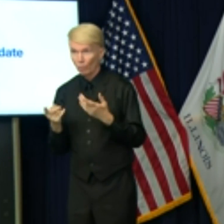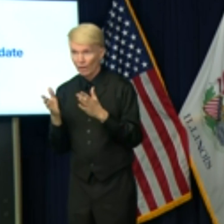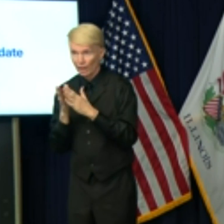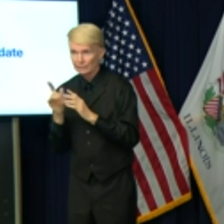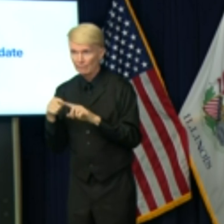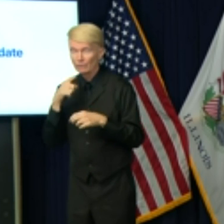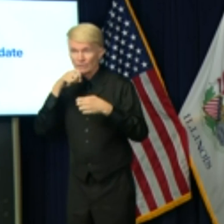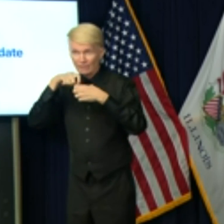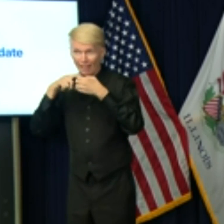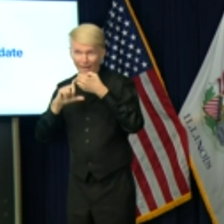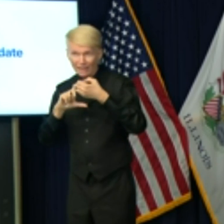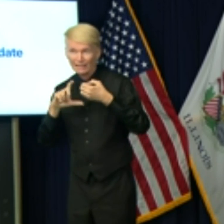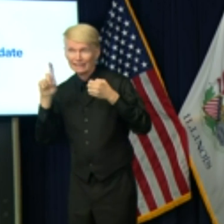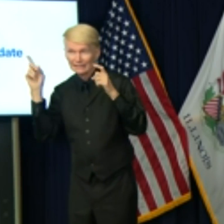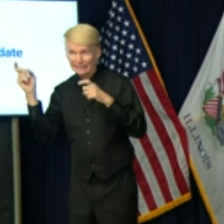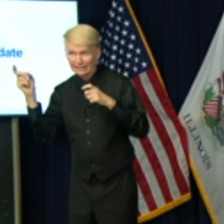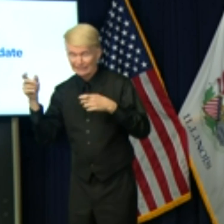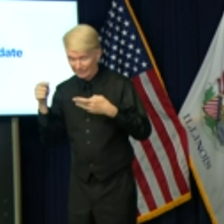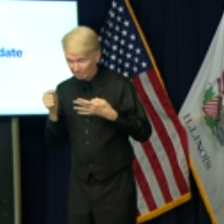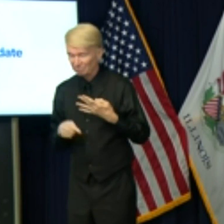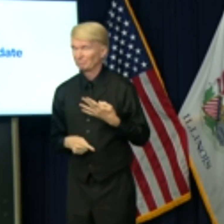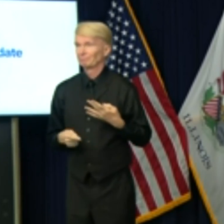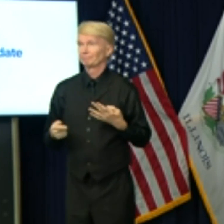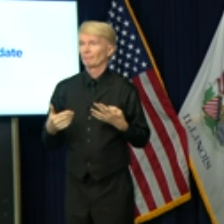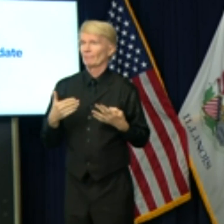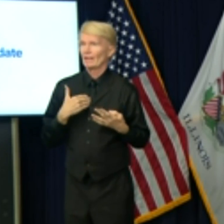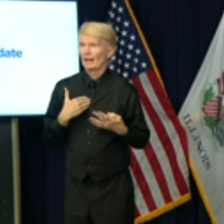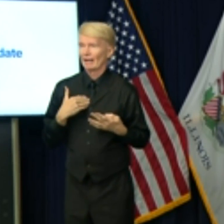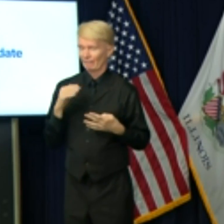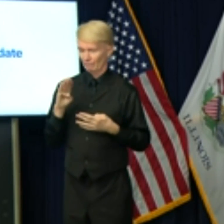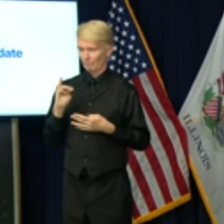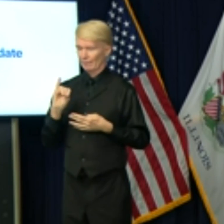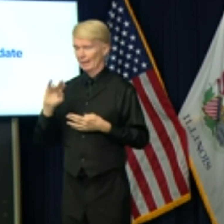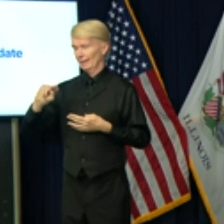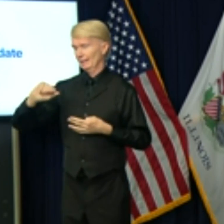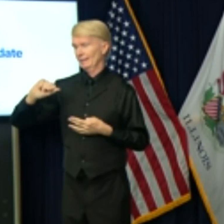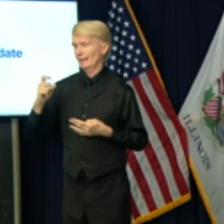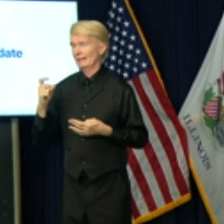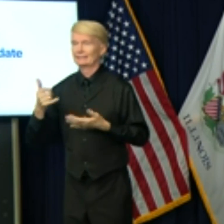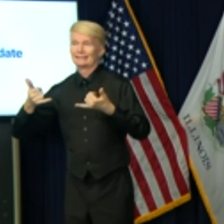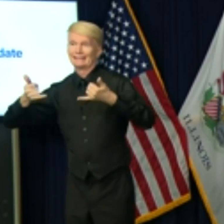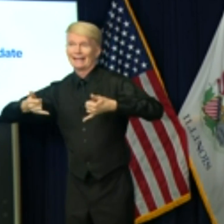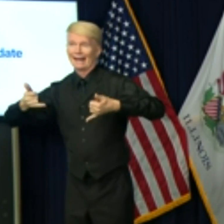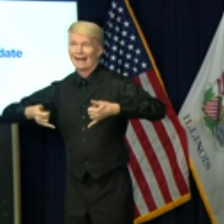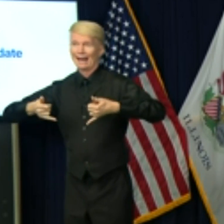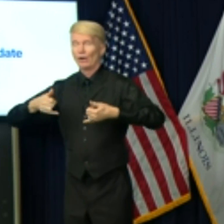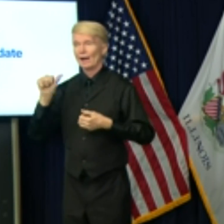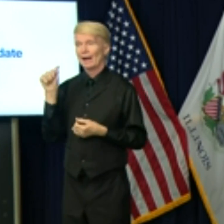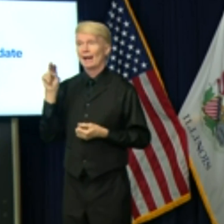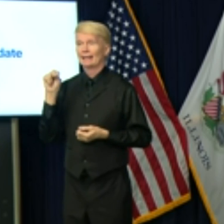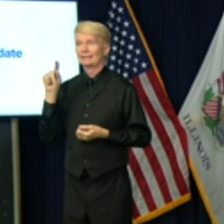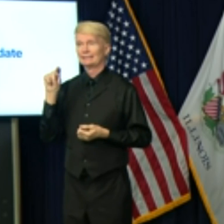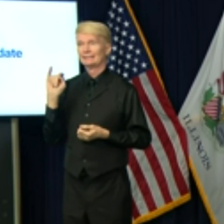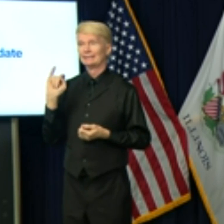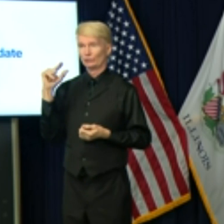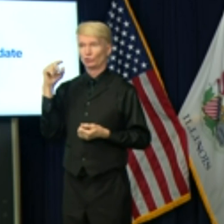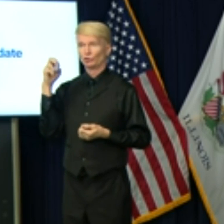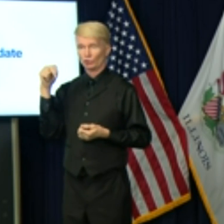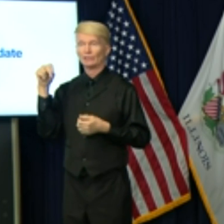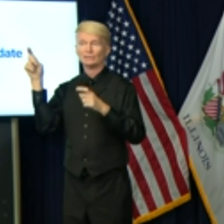saliva testing. We have the BinaxNOW antigen test, which happens to be